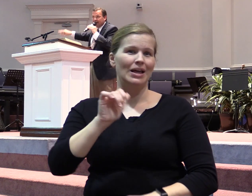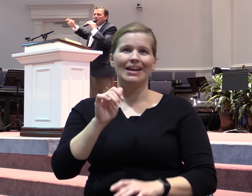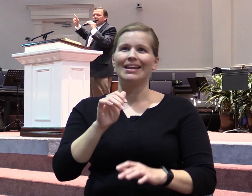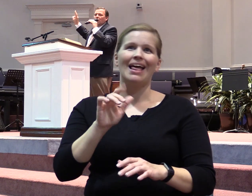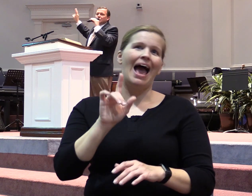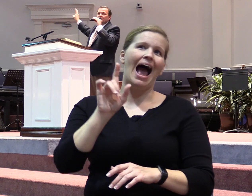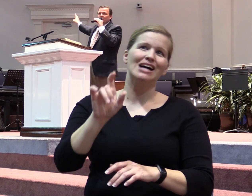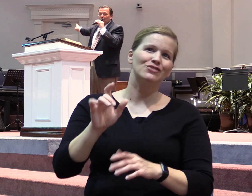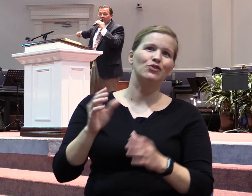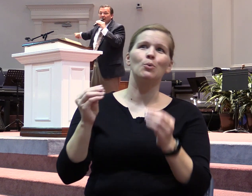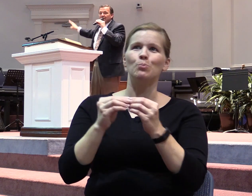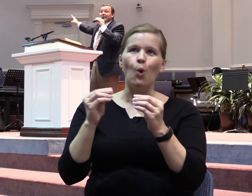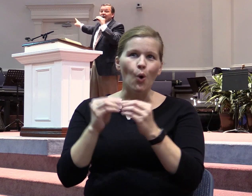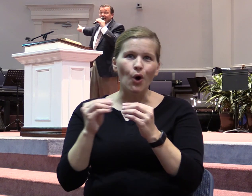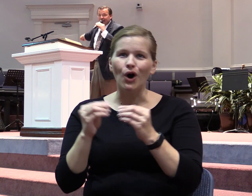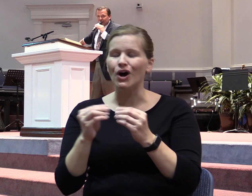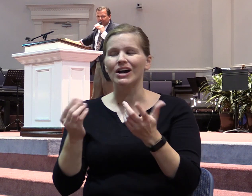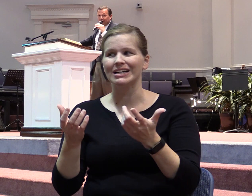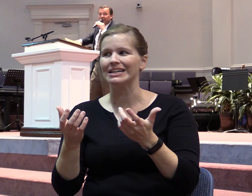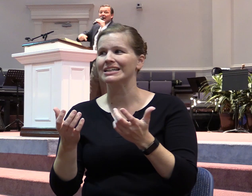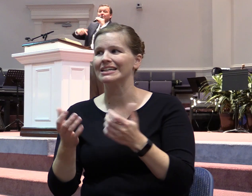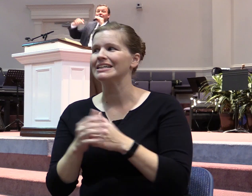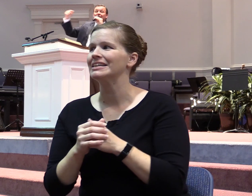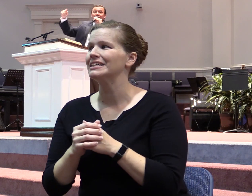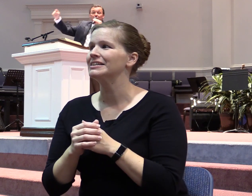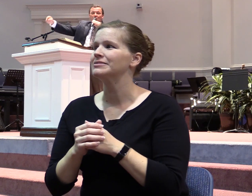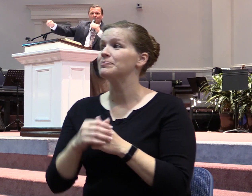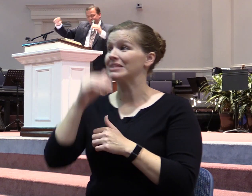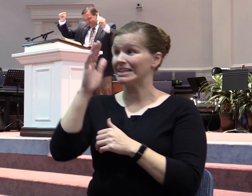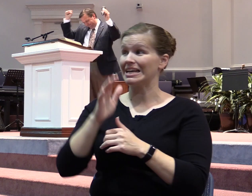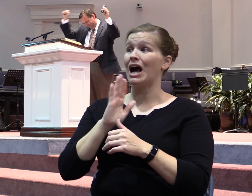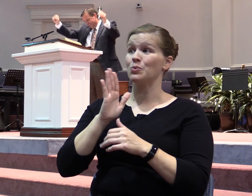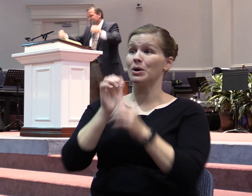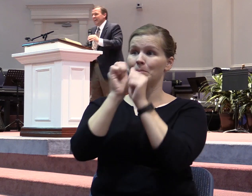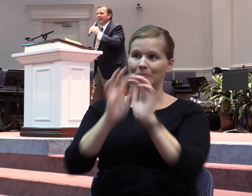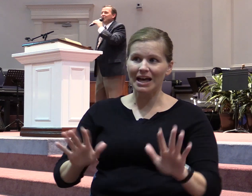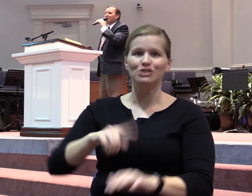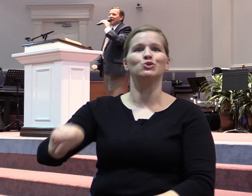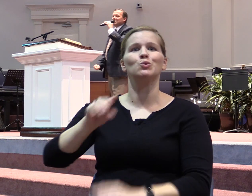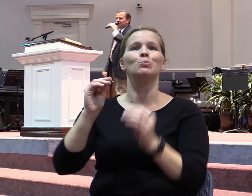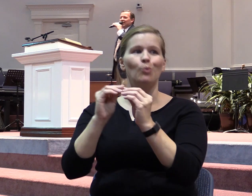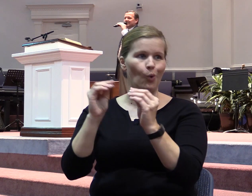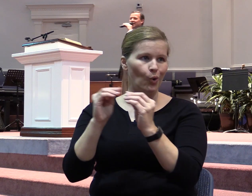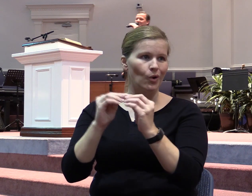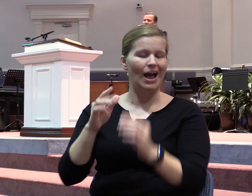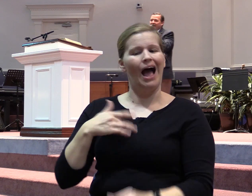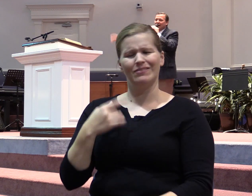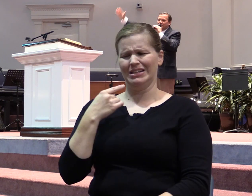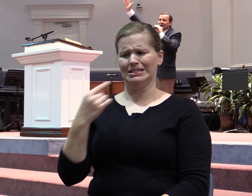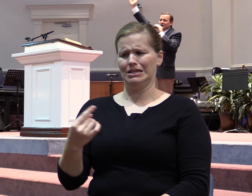because you didn't want to make it easier for you, now I'm going to give you more. I don't what I just feel like telling somebody, God, about to